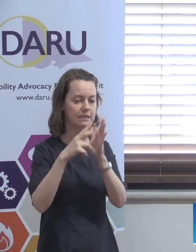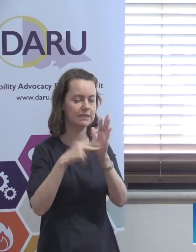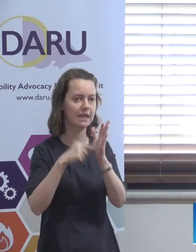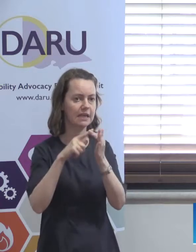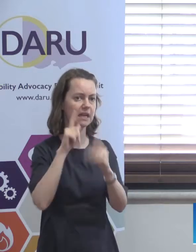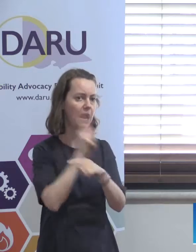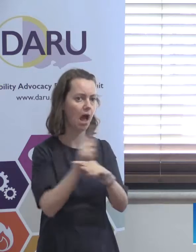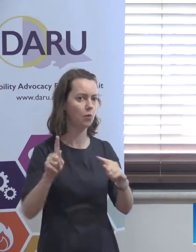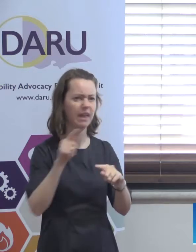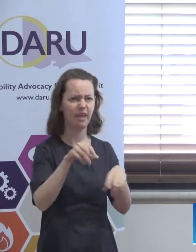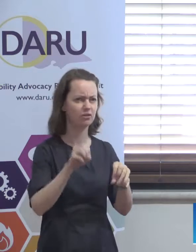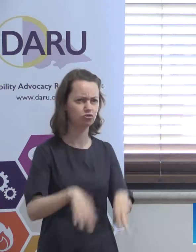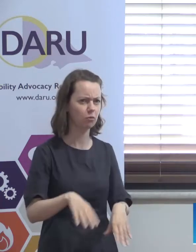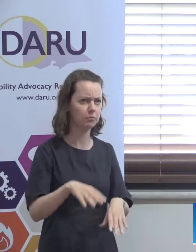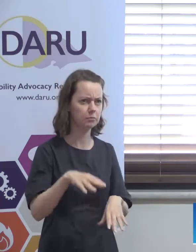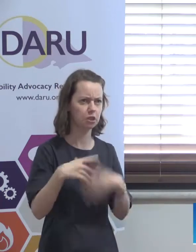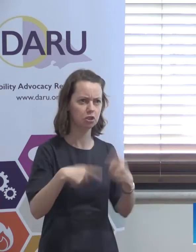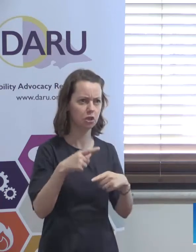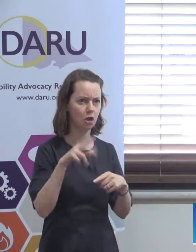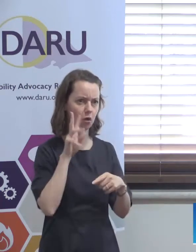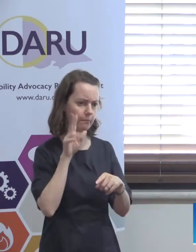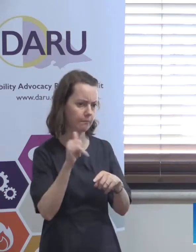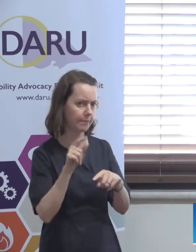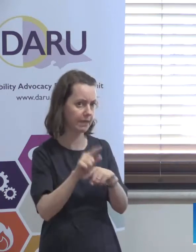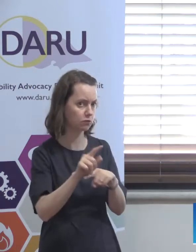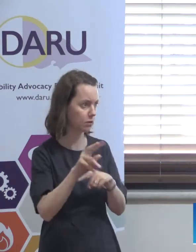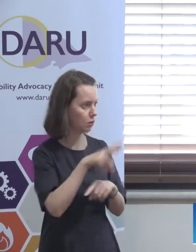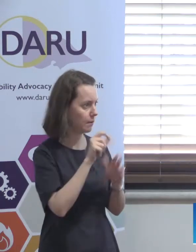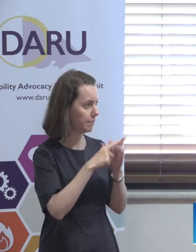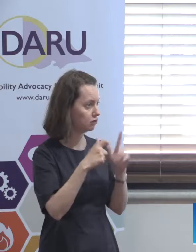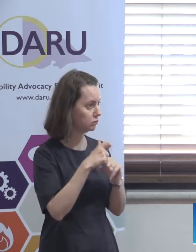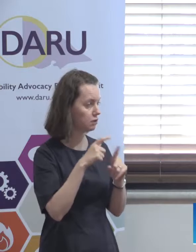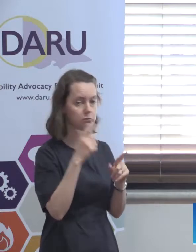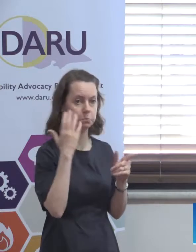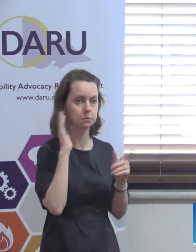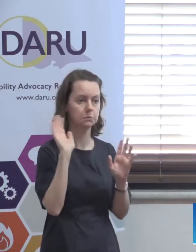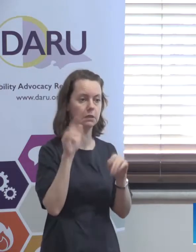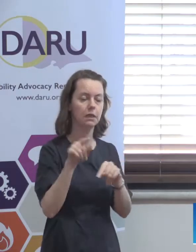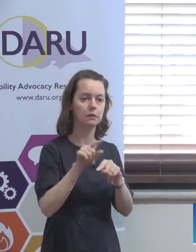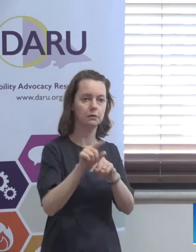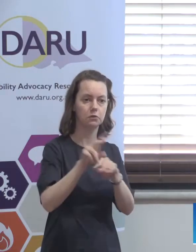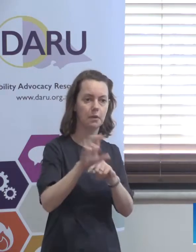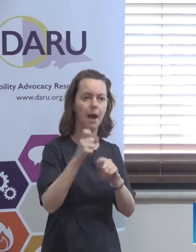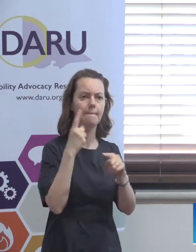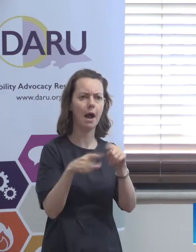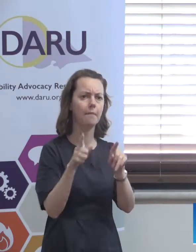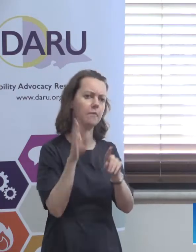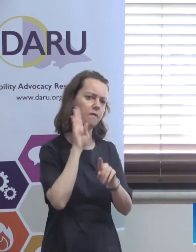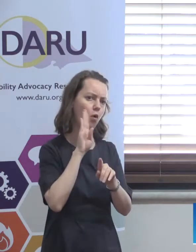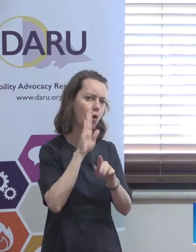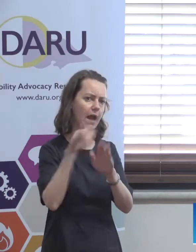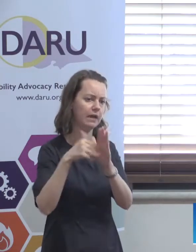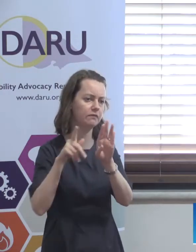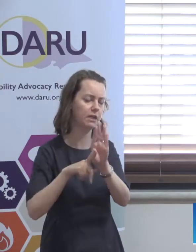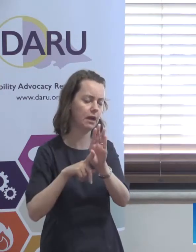it'll probably come up this week or next. I'm looking at Patrick because he might know maybe, but anyway, it basically has to be passed before the end of the year because